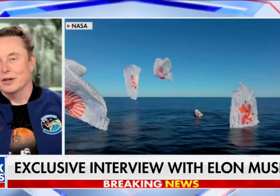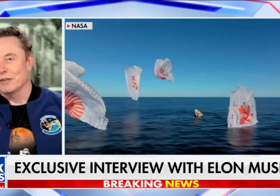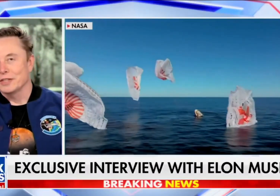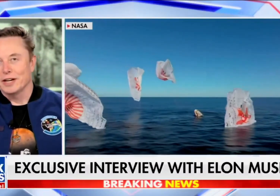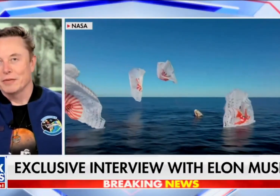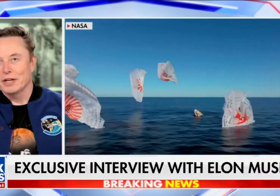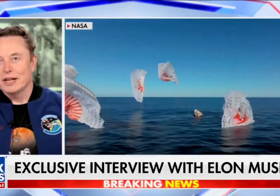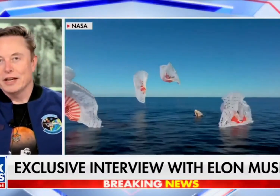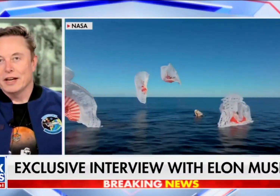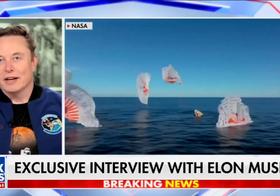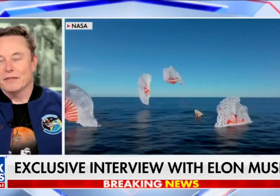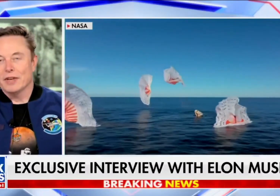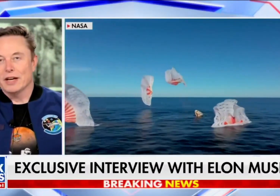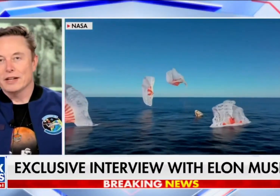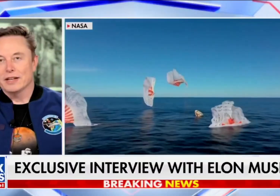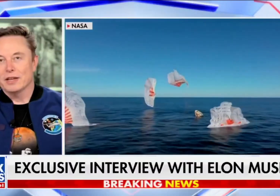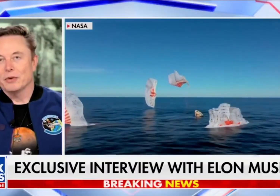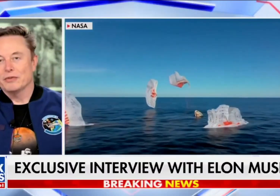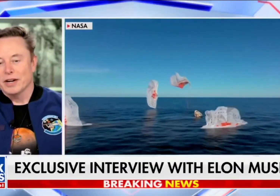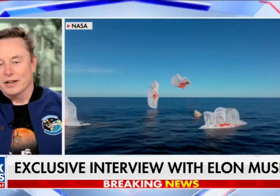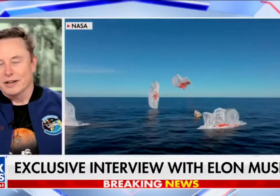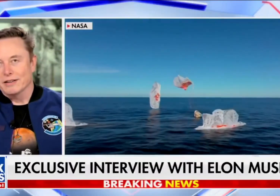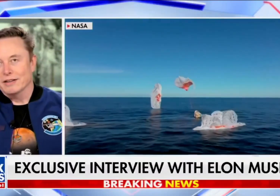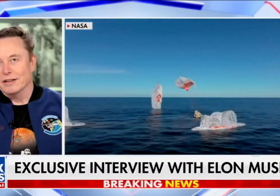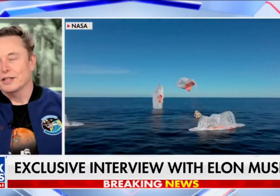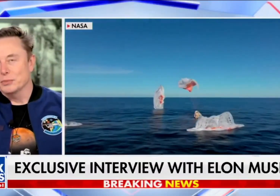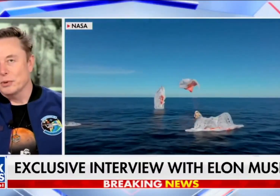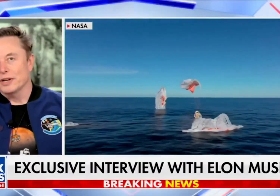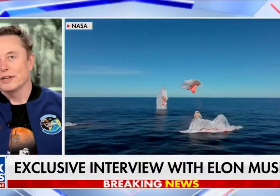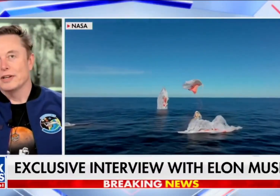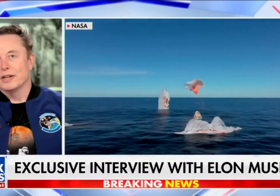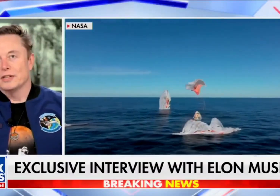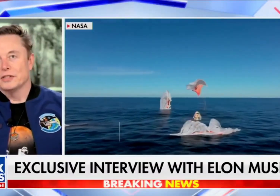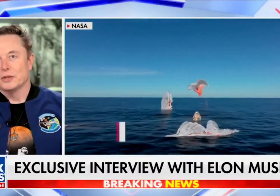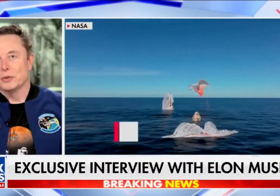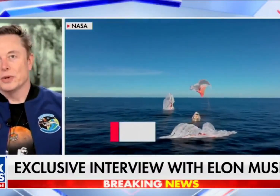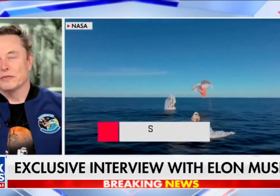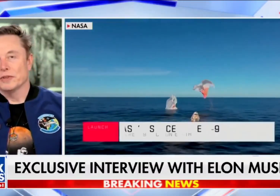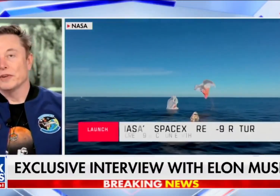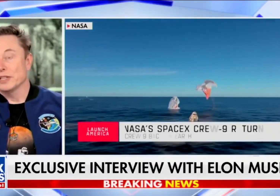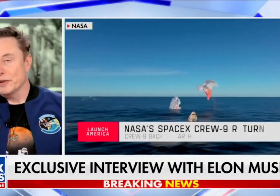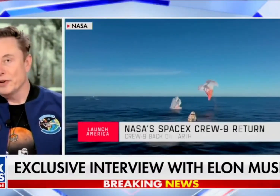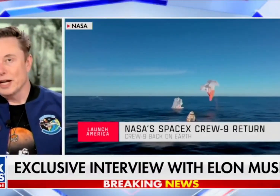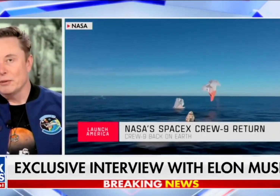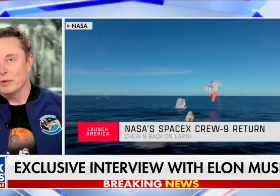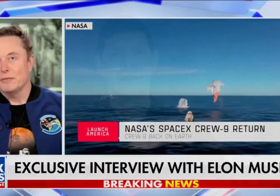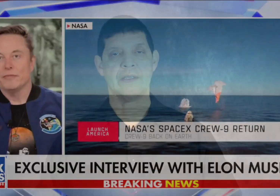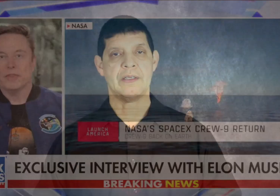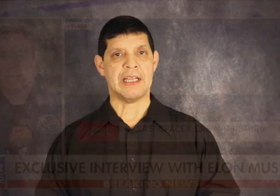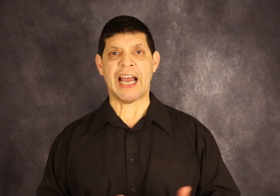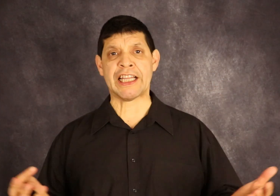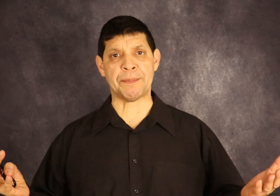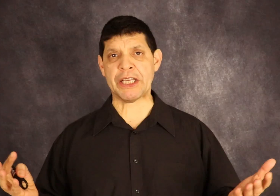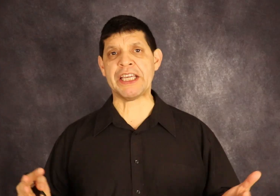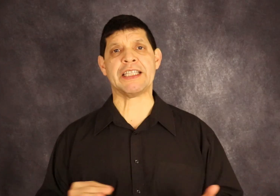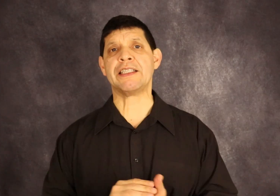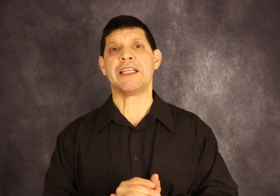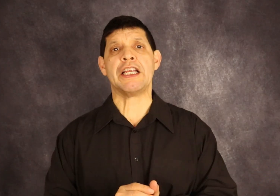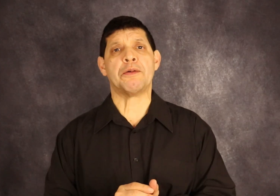learn over time. And I think we've gotten, at this point, to where the vehicle is very reliable. At the beginning, Elon